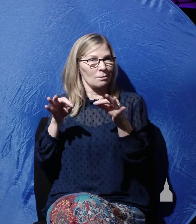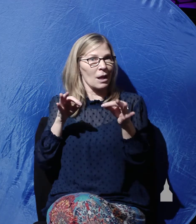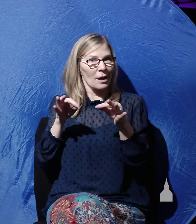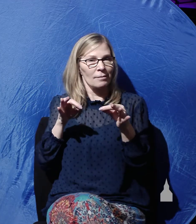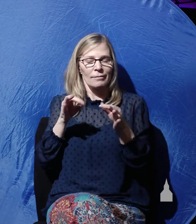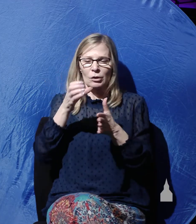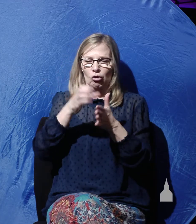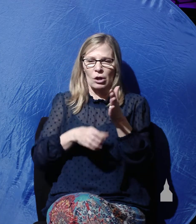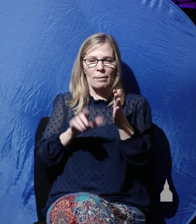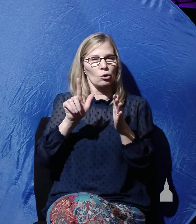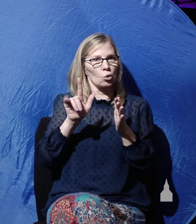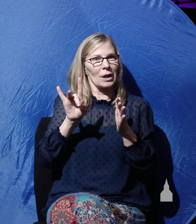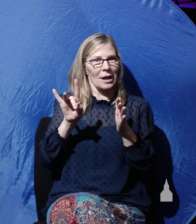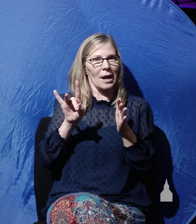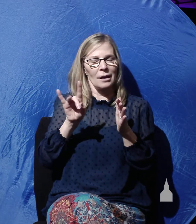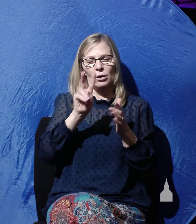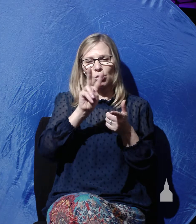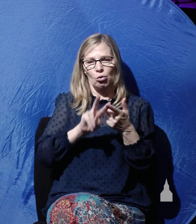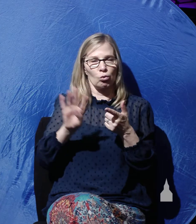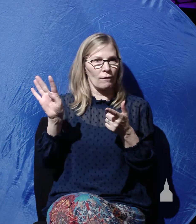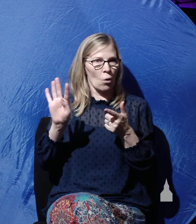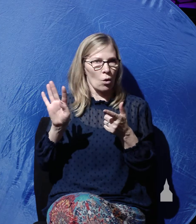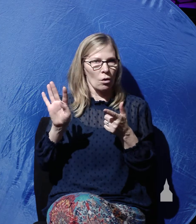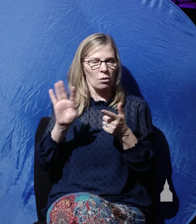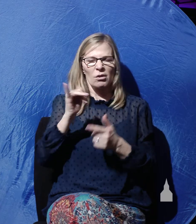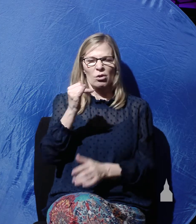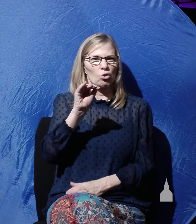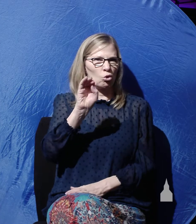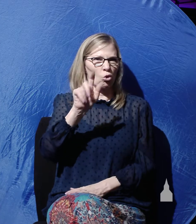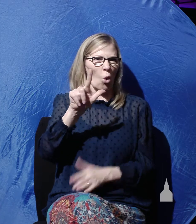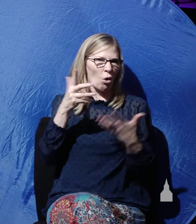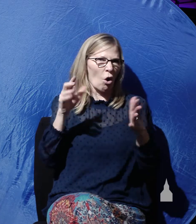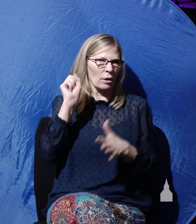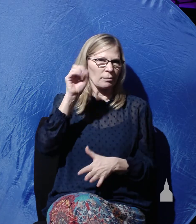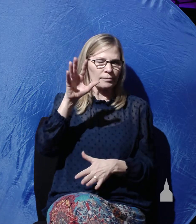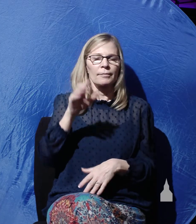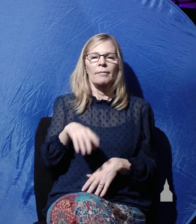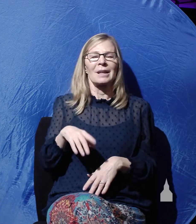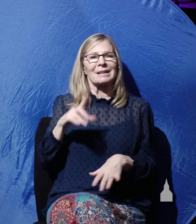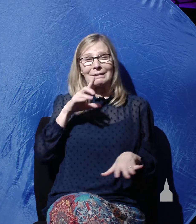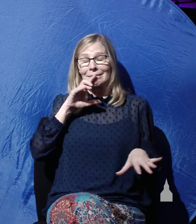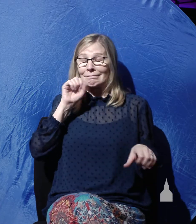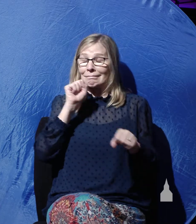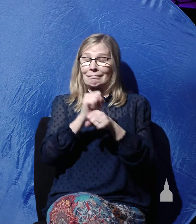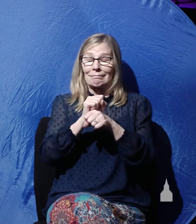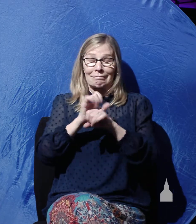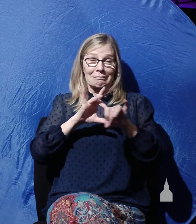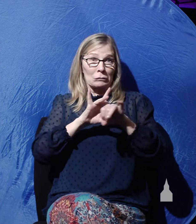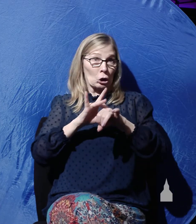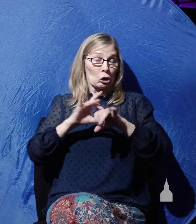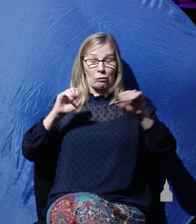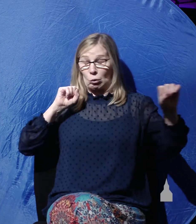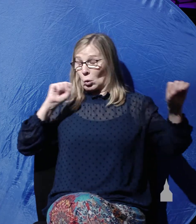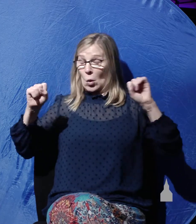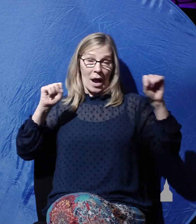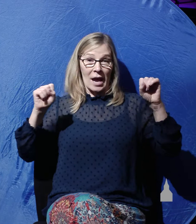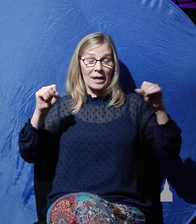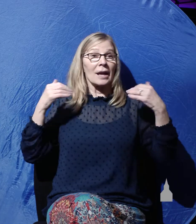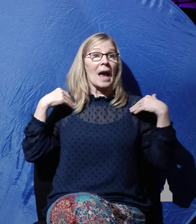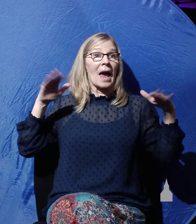chapter 28, verses 2 through 4. And behold, a severe earthquake had occurred, for an angel of the Lord descended from heaven and came and